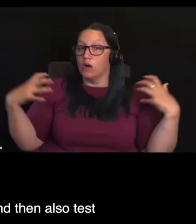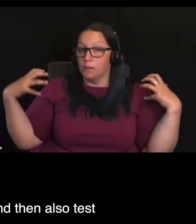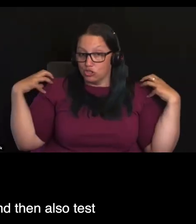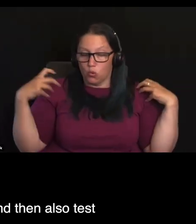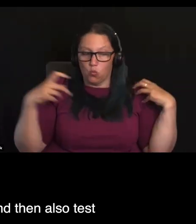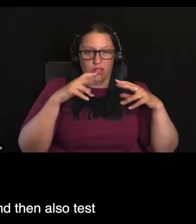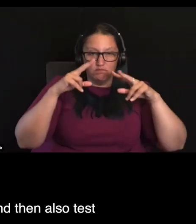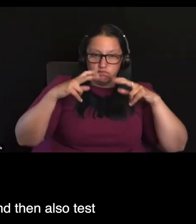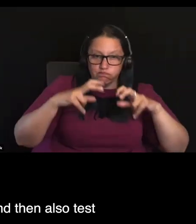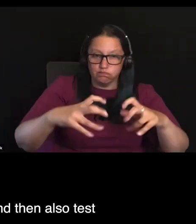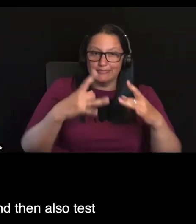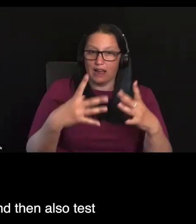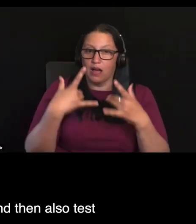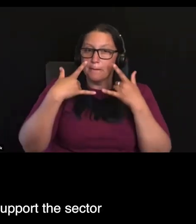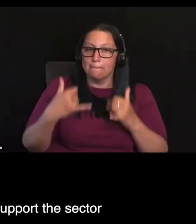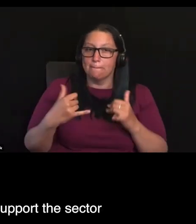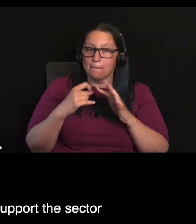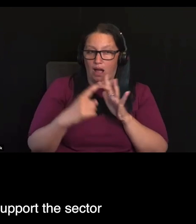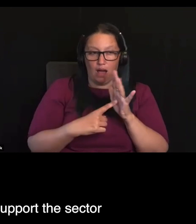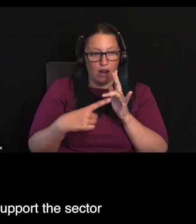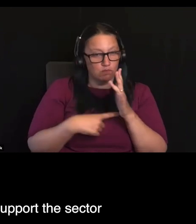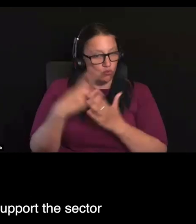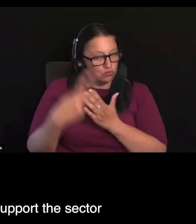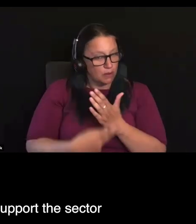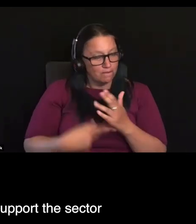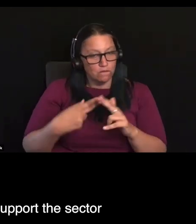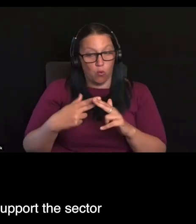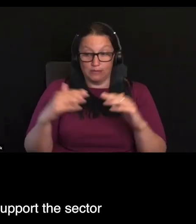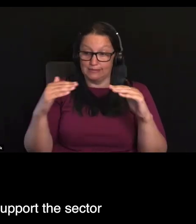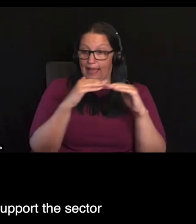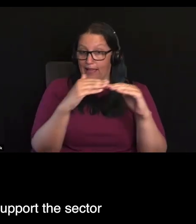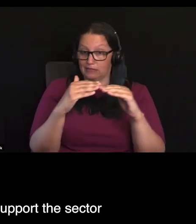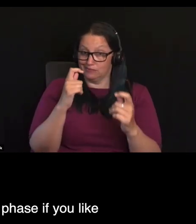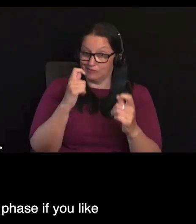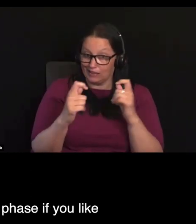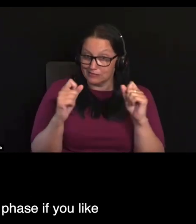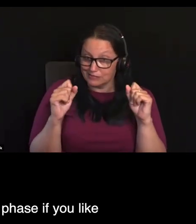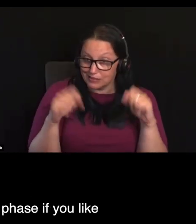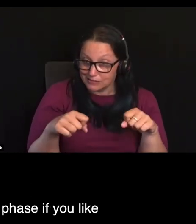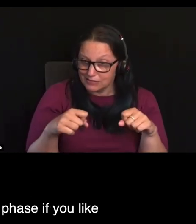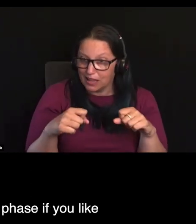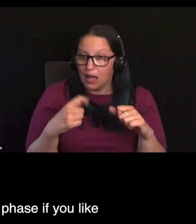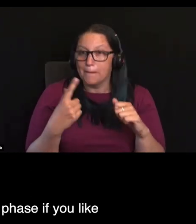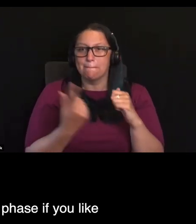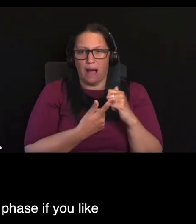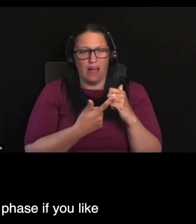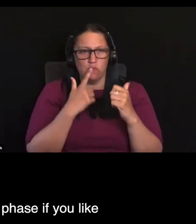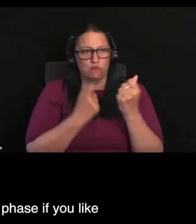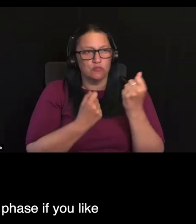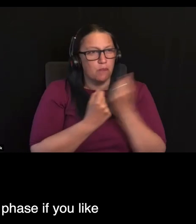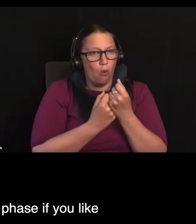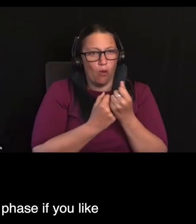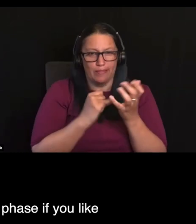to test the standards, and then also test what guidance will be needed to support the sector as it moves to an implementation